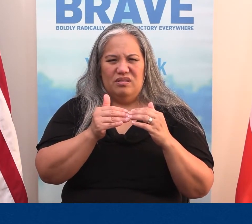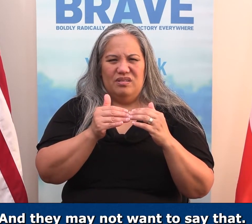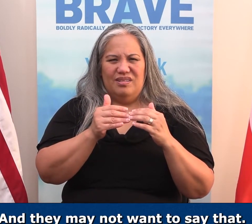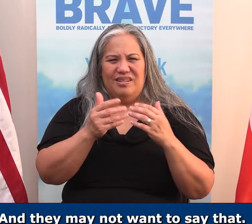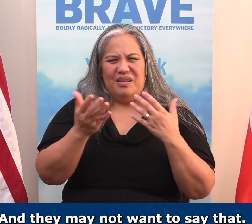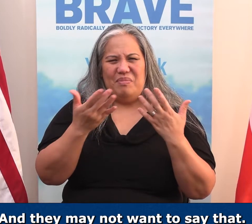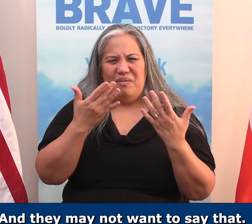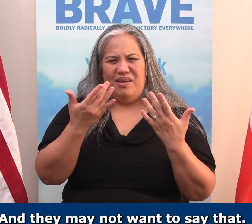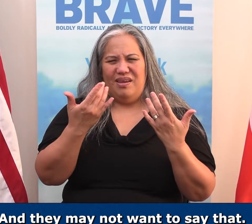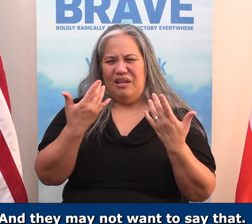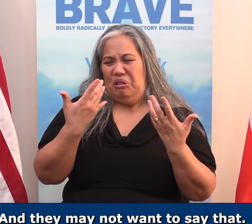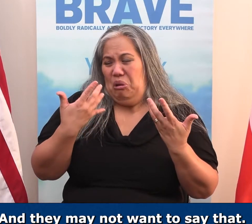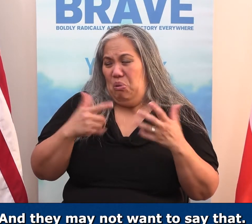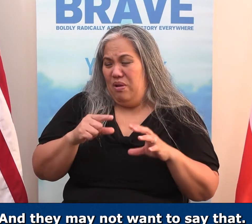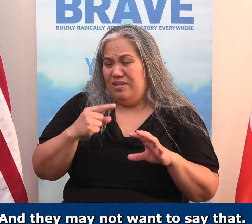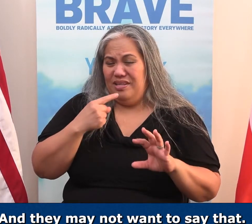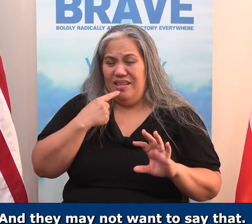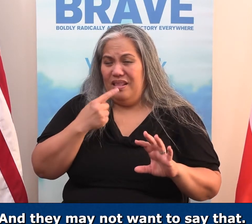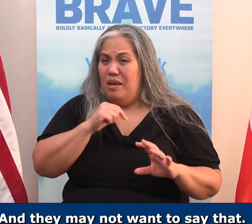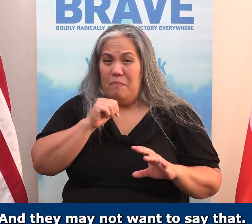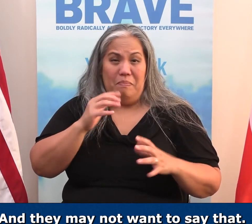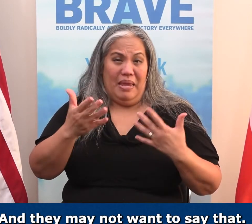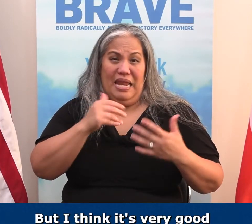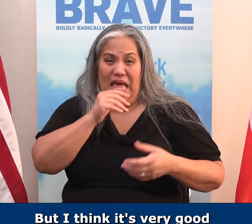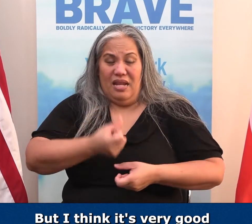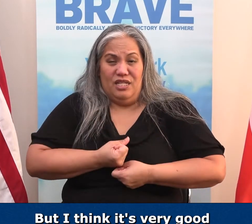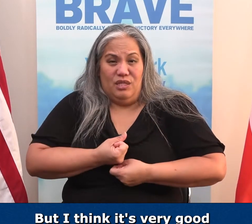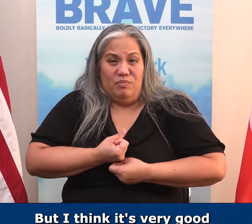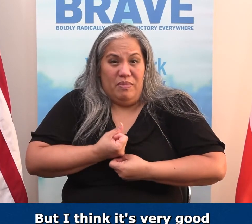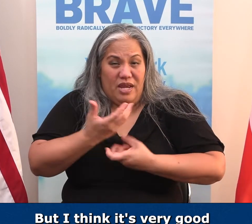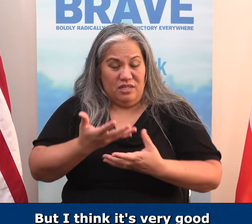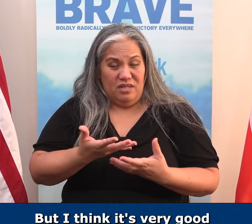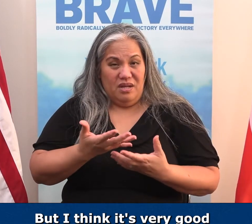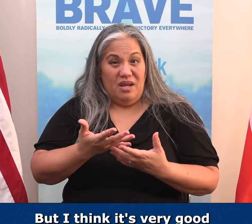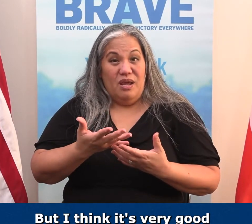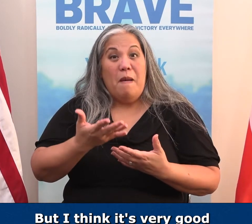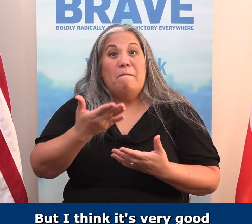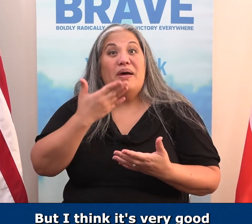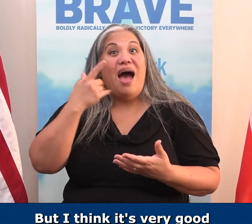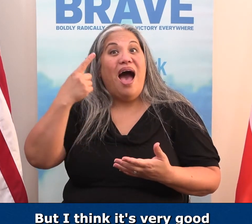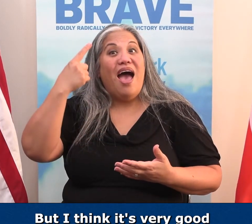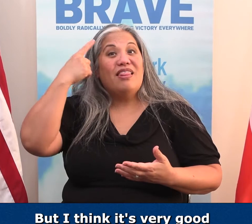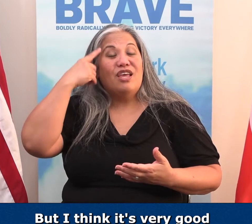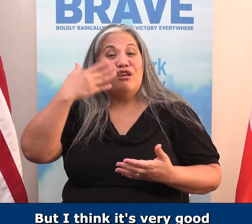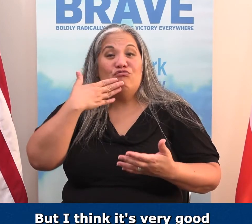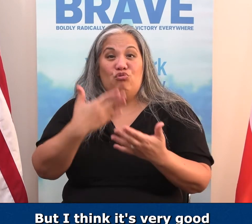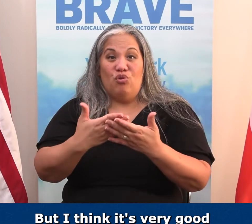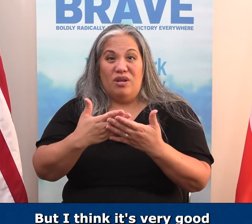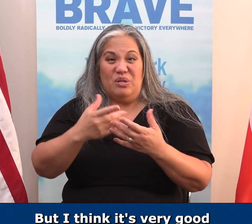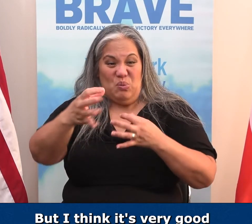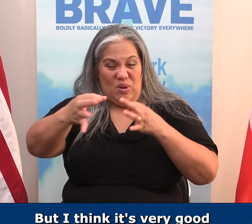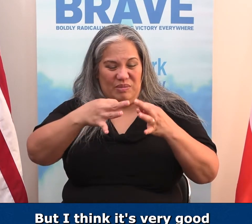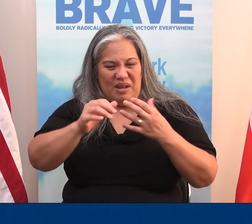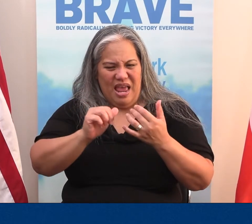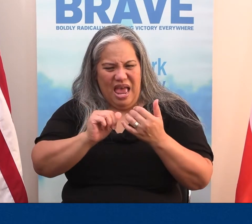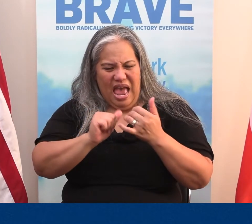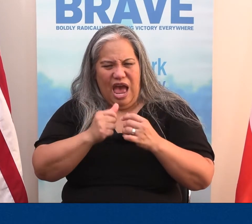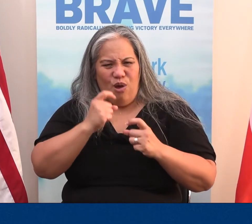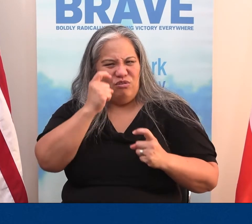And they may not want to say that. They may not verbalize it. But I think it's very good that you try to explain really how generous and how